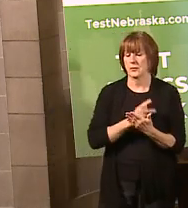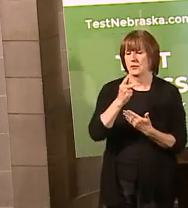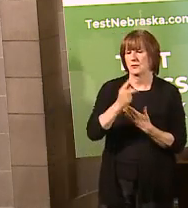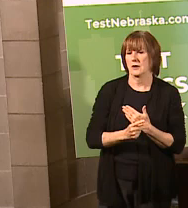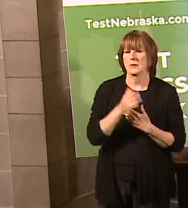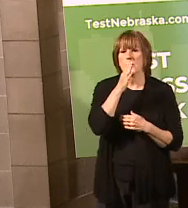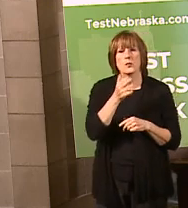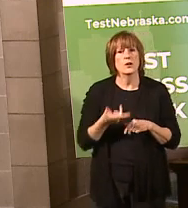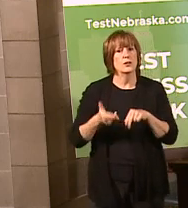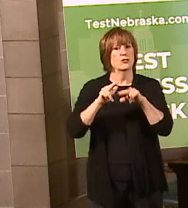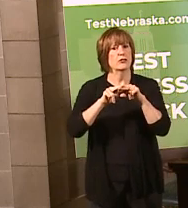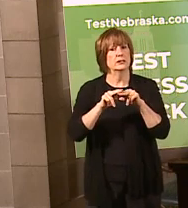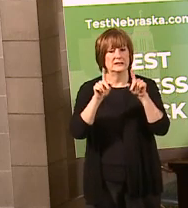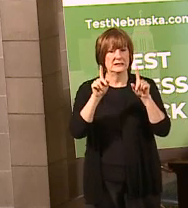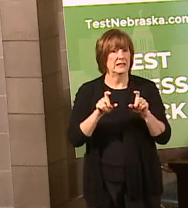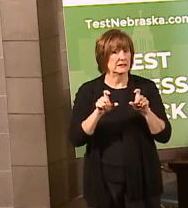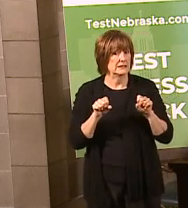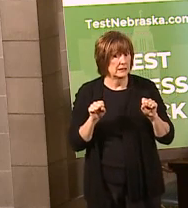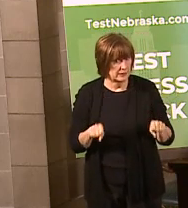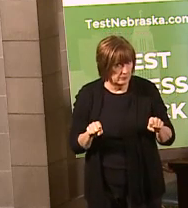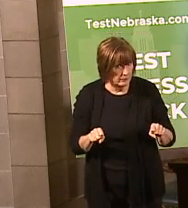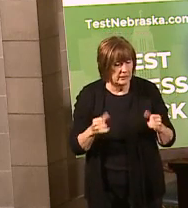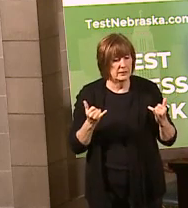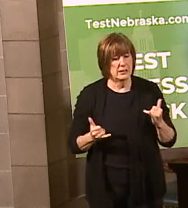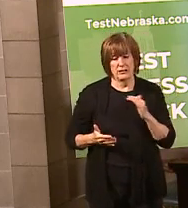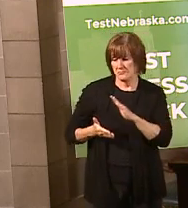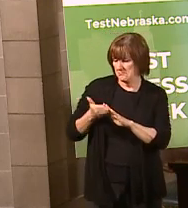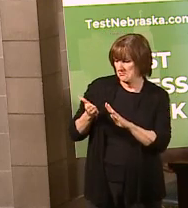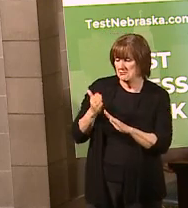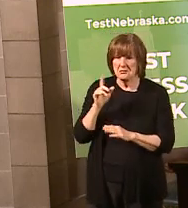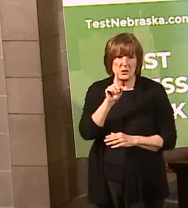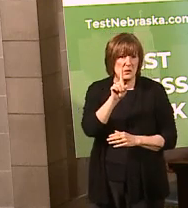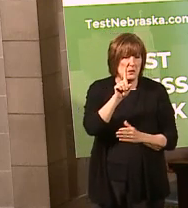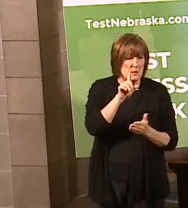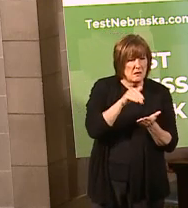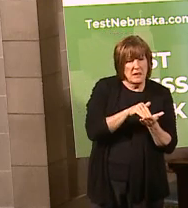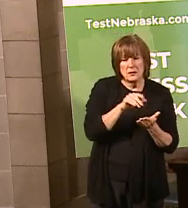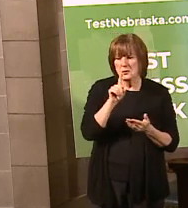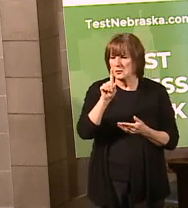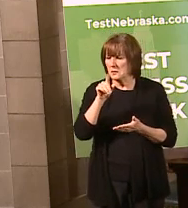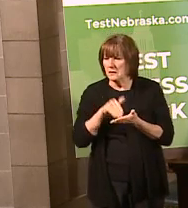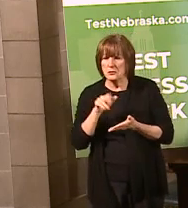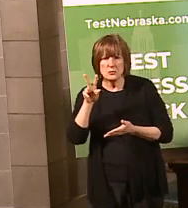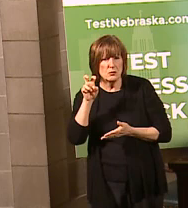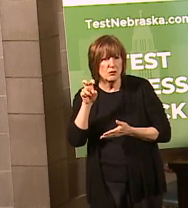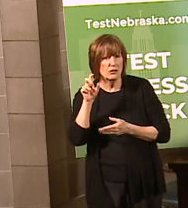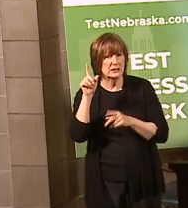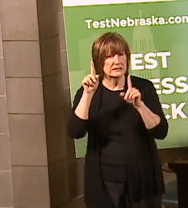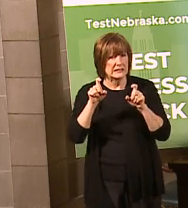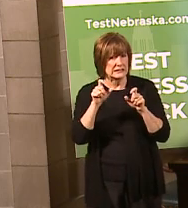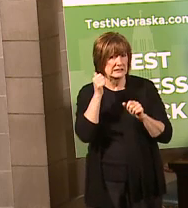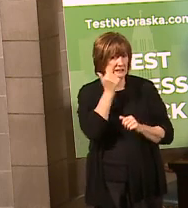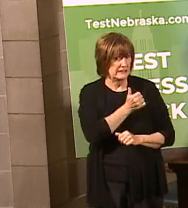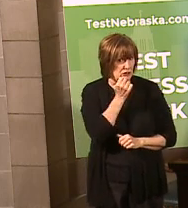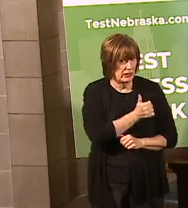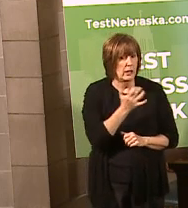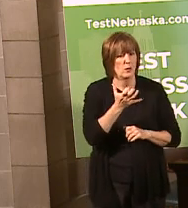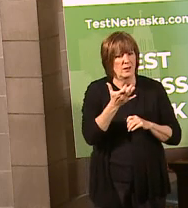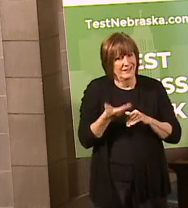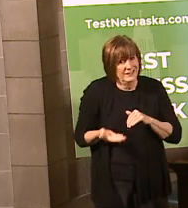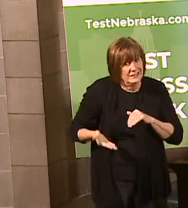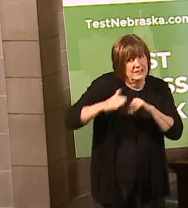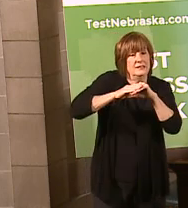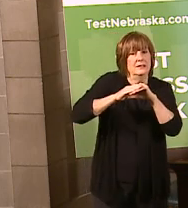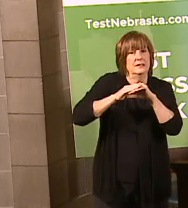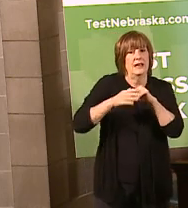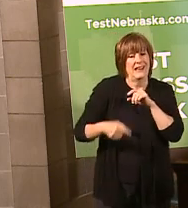that's going to increase testing. We're roughly running between 1,000 and 1,200 tests a day, so we're going to ramp that up with an additional 3